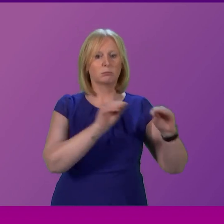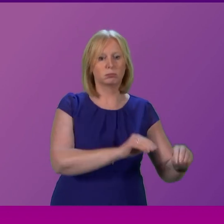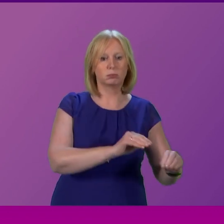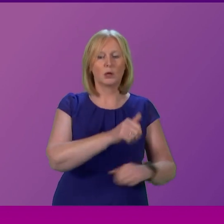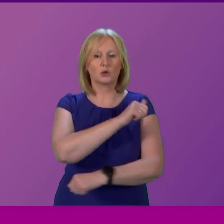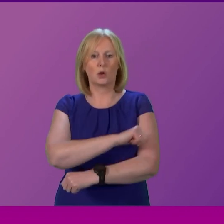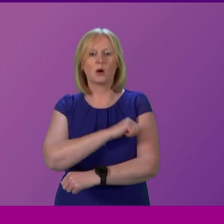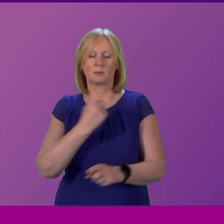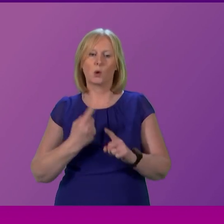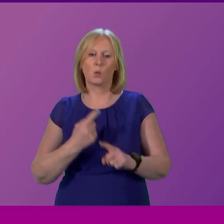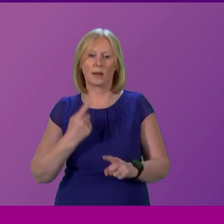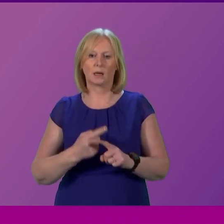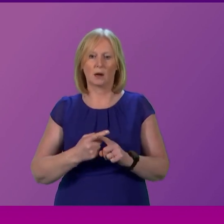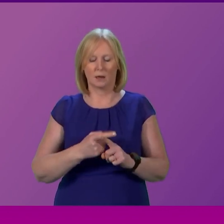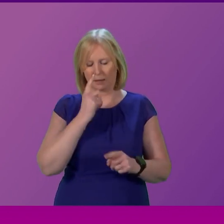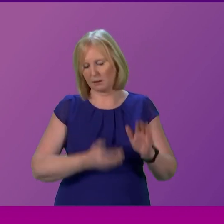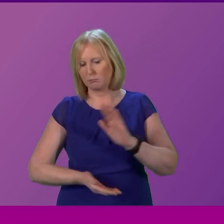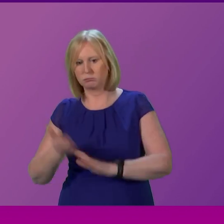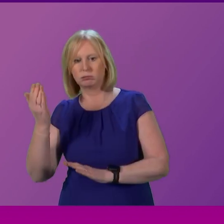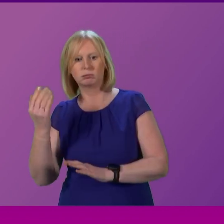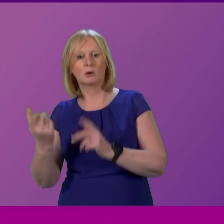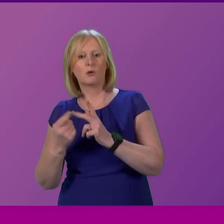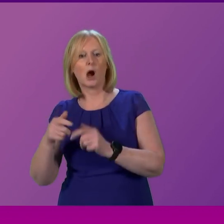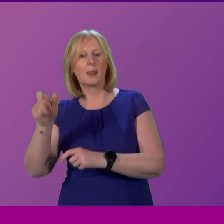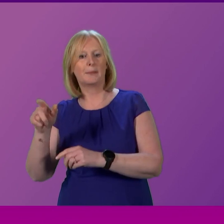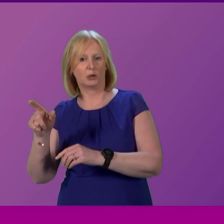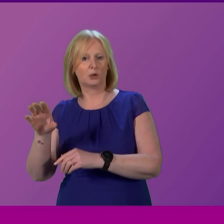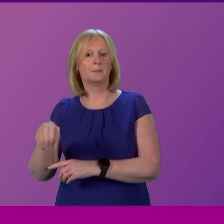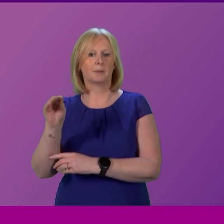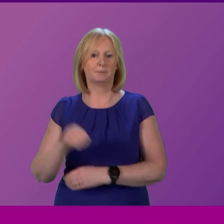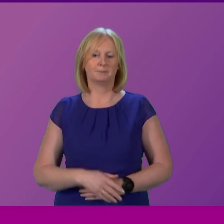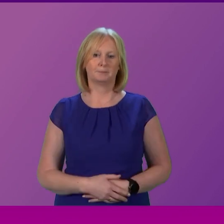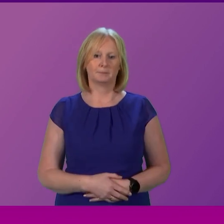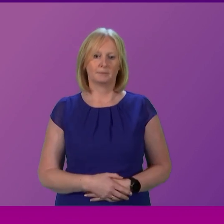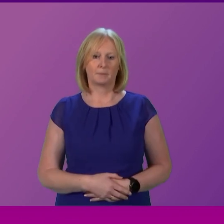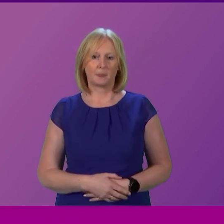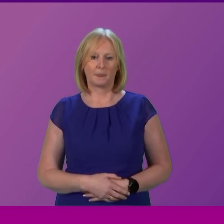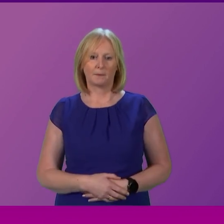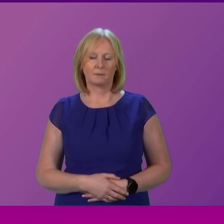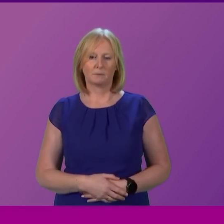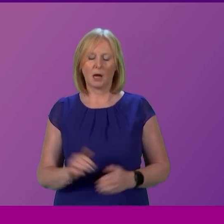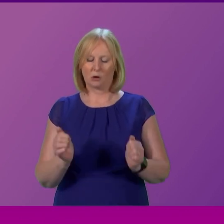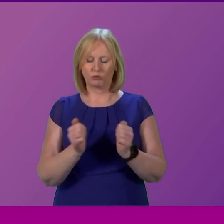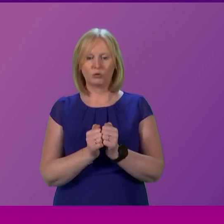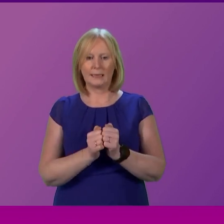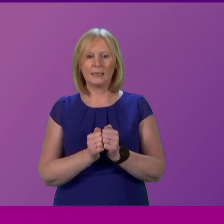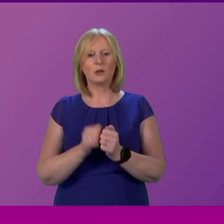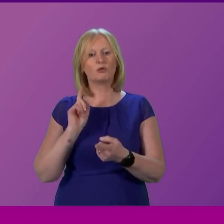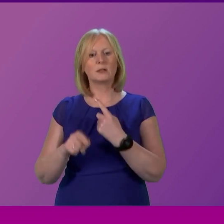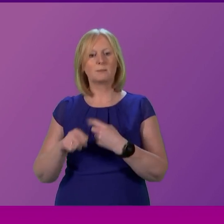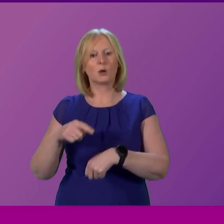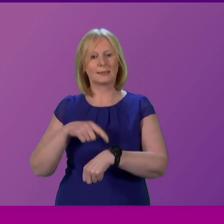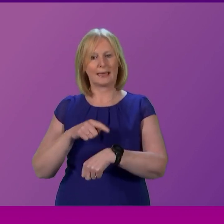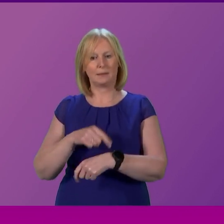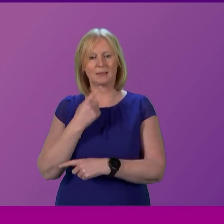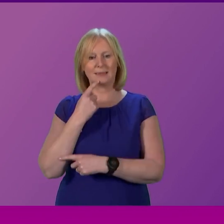acute site much quicker and get back out into the road and that shortens the response times because I agree with her the type of response times that she's just